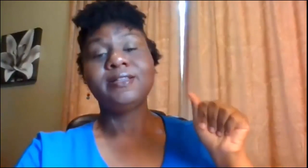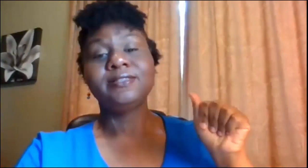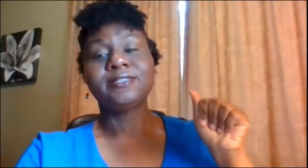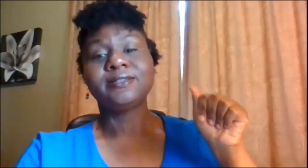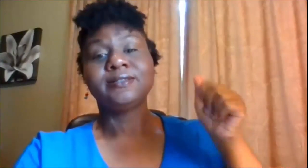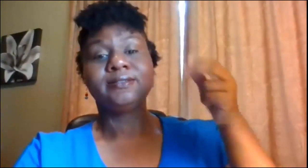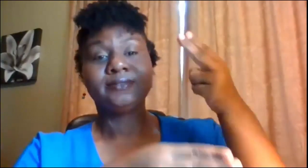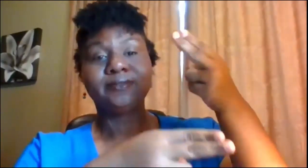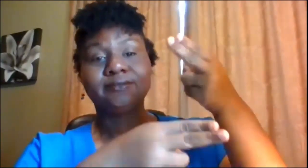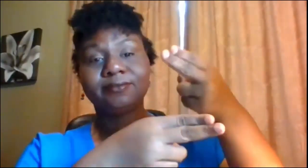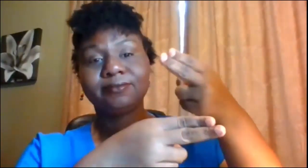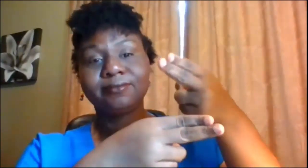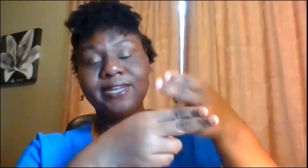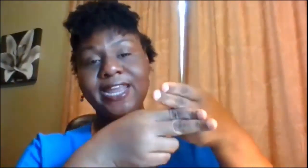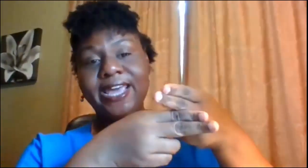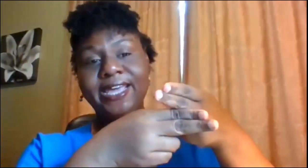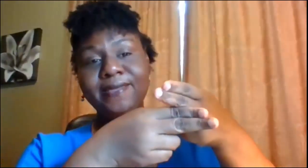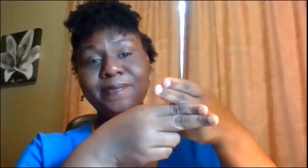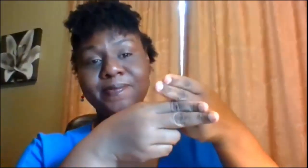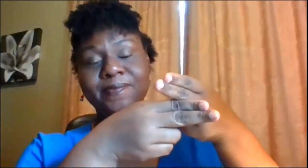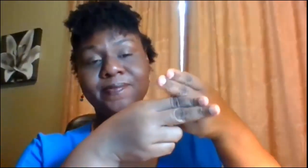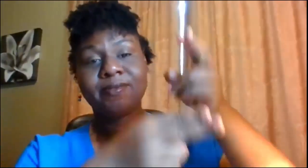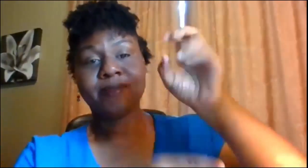aunt's name and